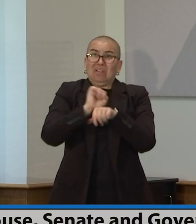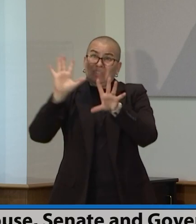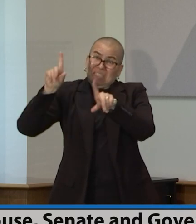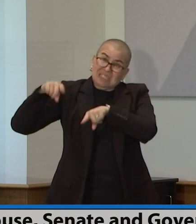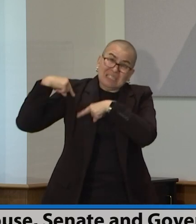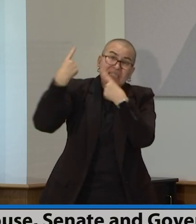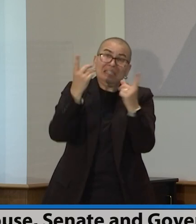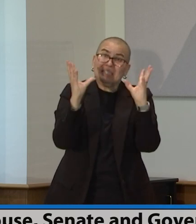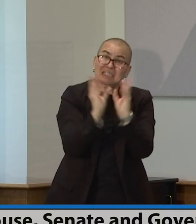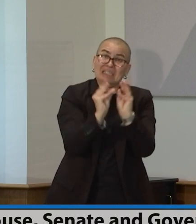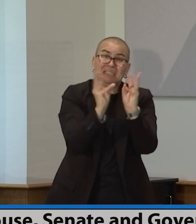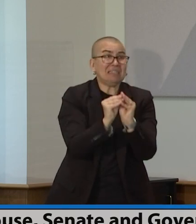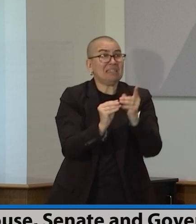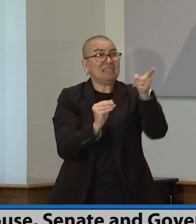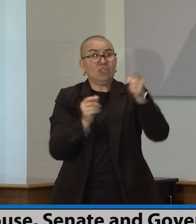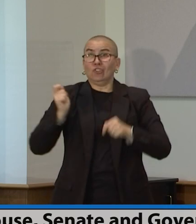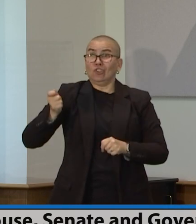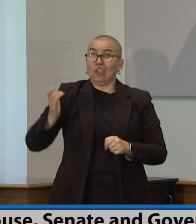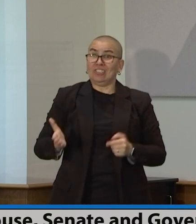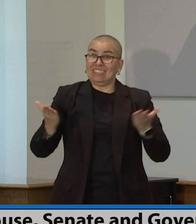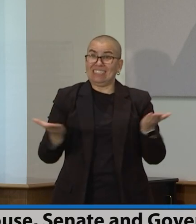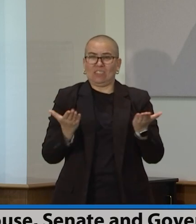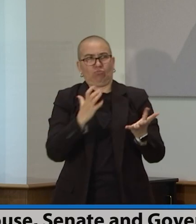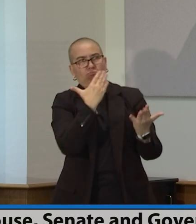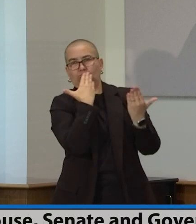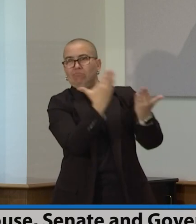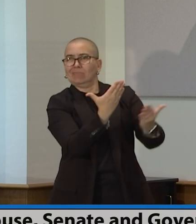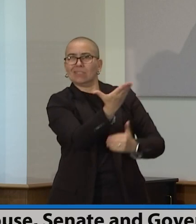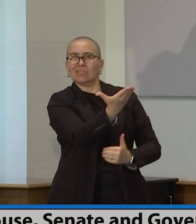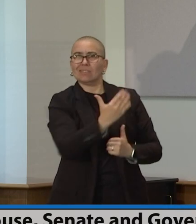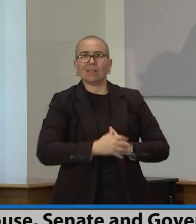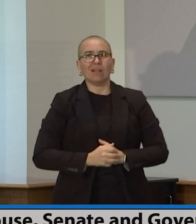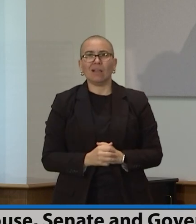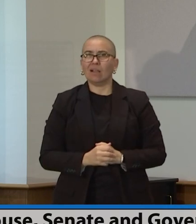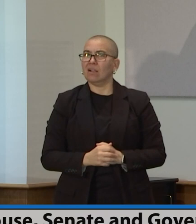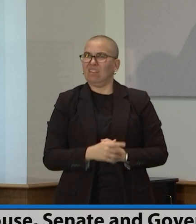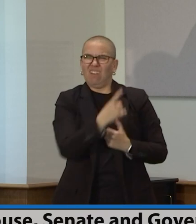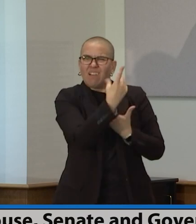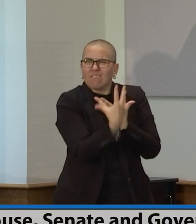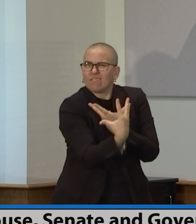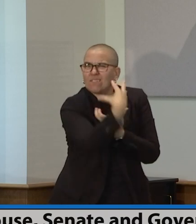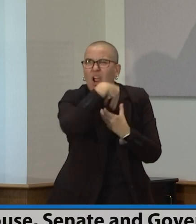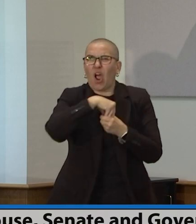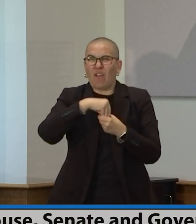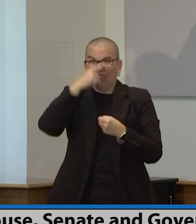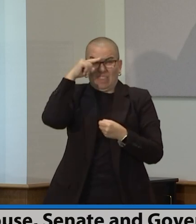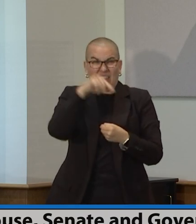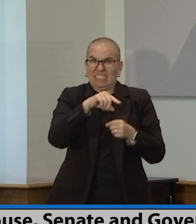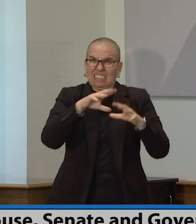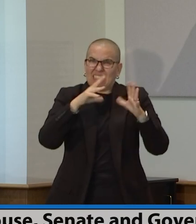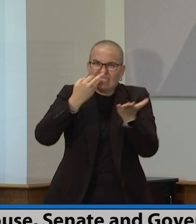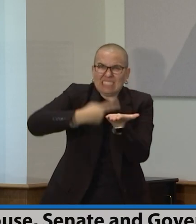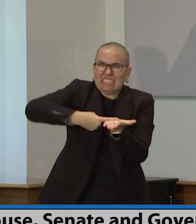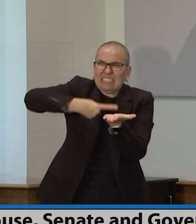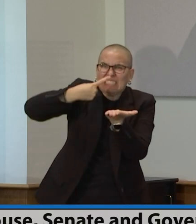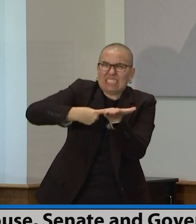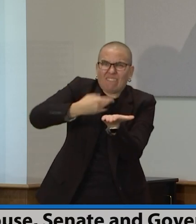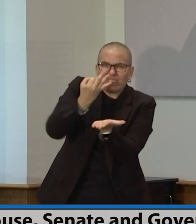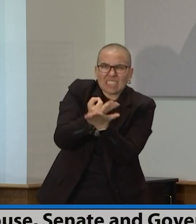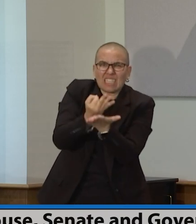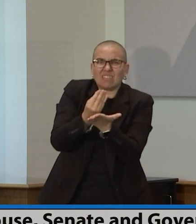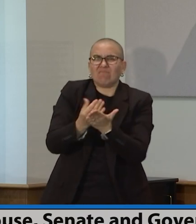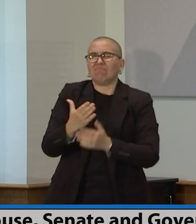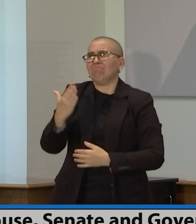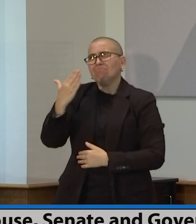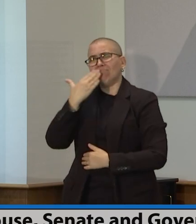by governors that are Democrats and Republicans because of his fiscal knowledge. And then the staff, people like Wei Wen and her team who are there to help advise